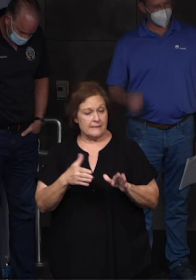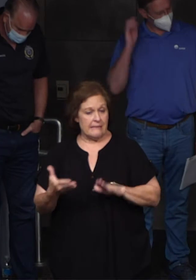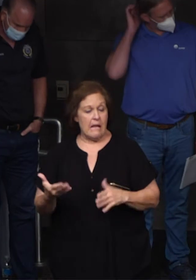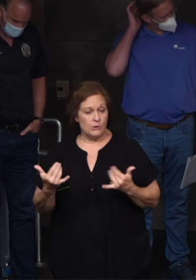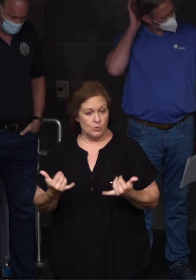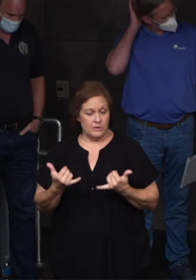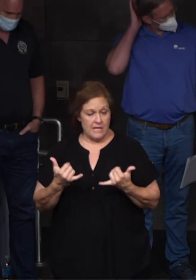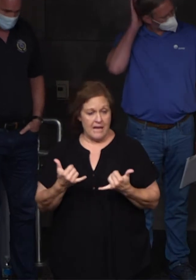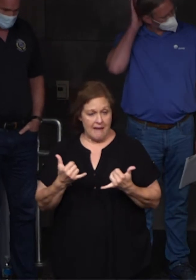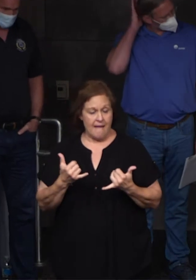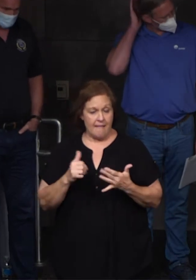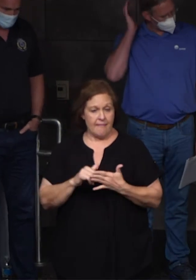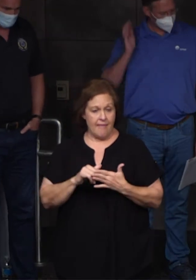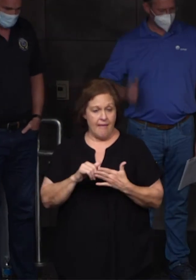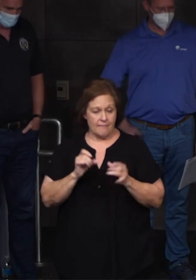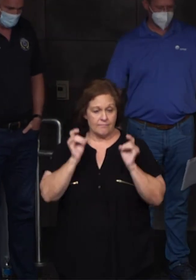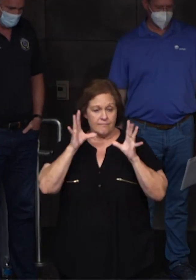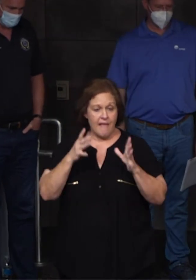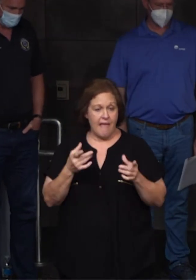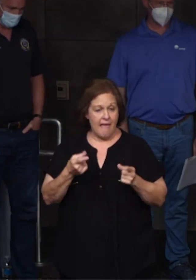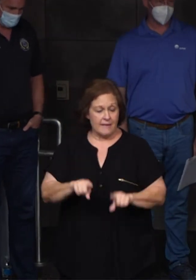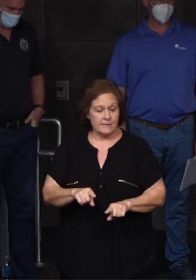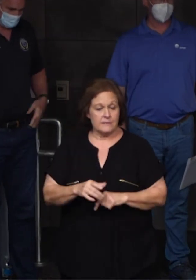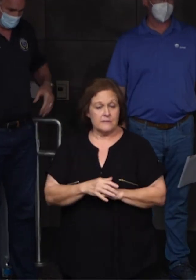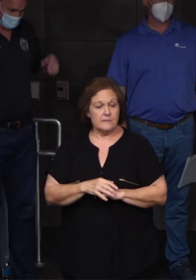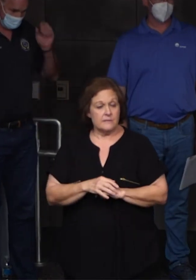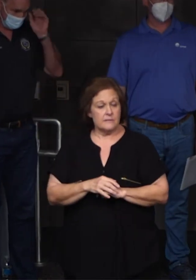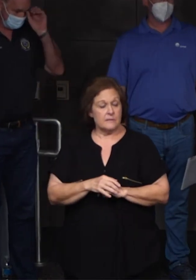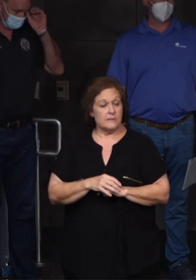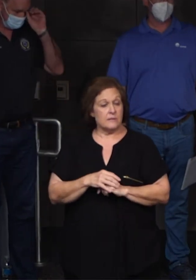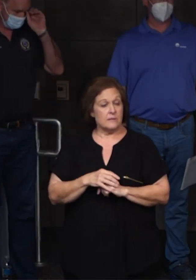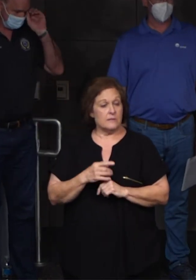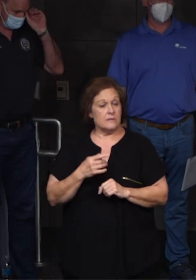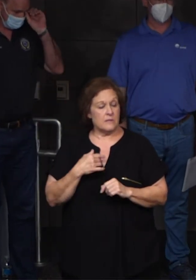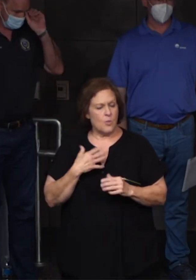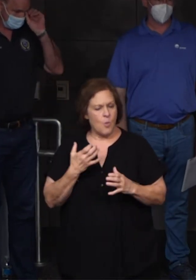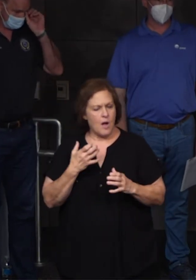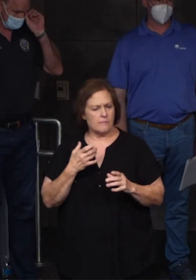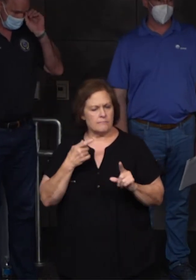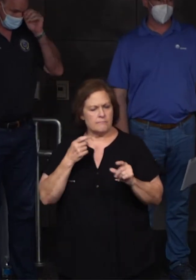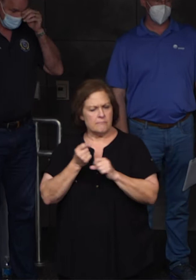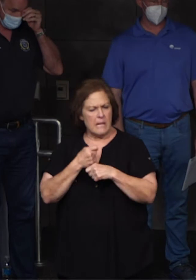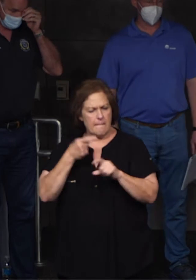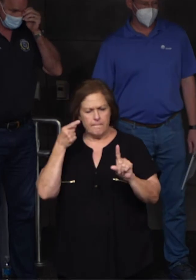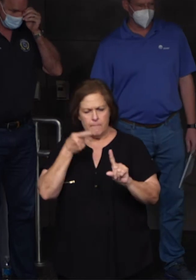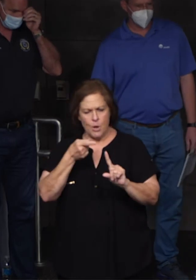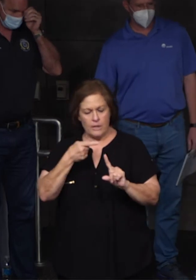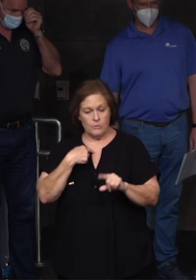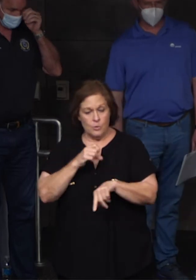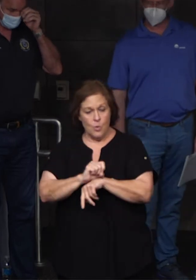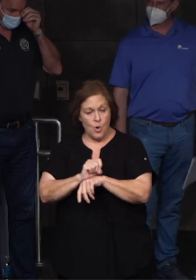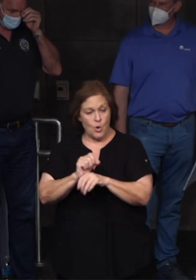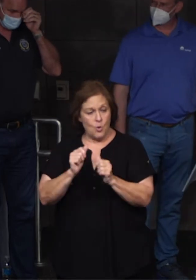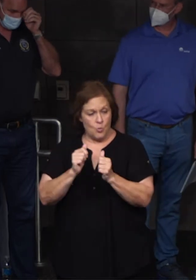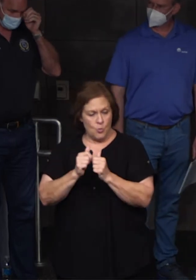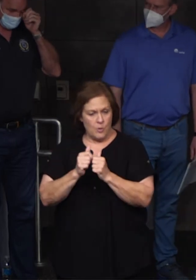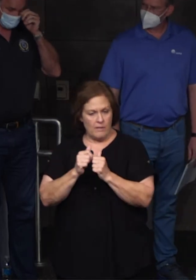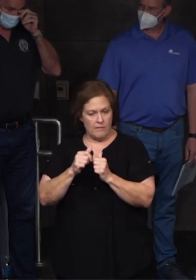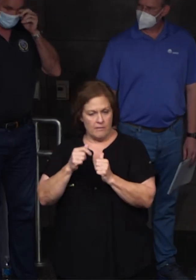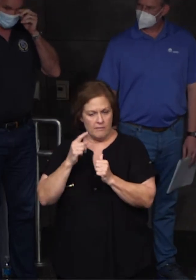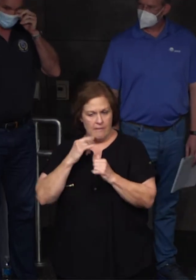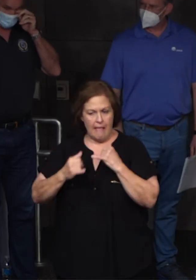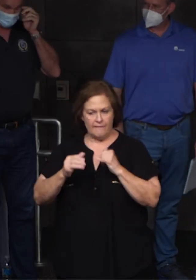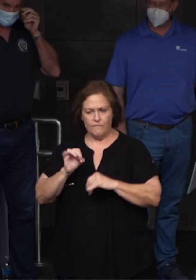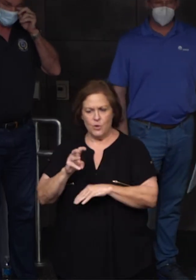in a tragic accident. With that said, I want to bring up a few points that we've been working with the last few days.